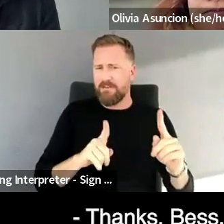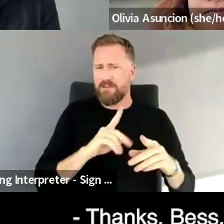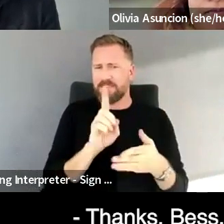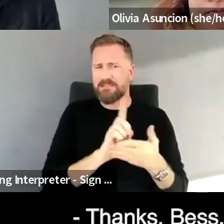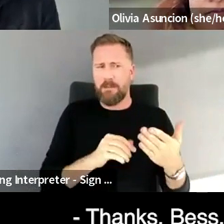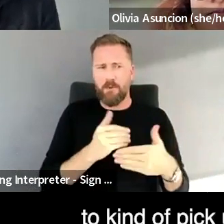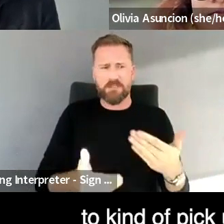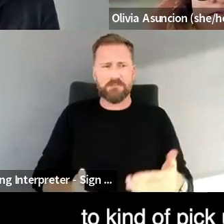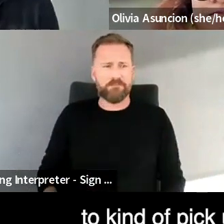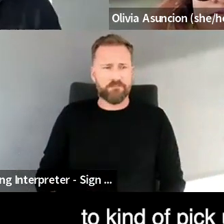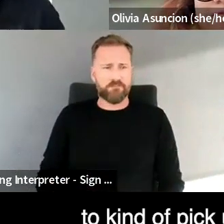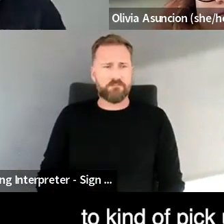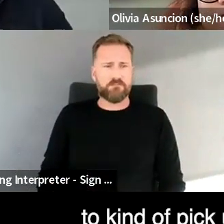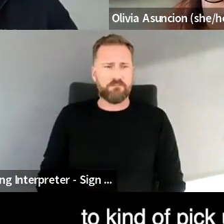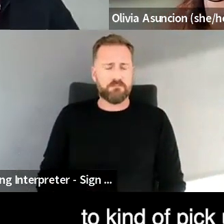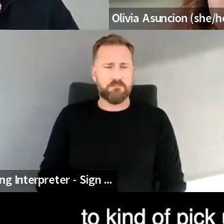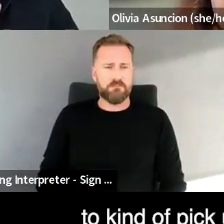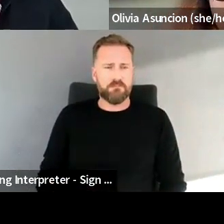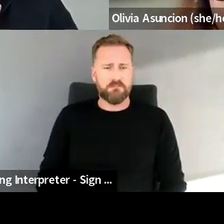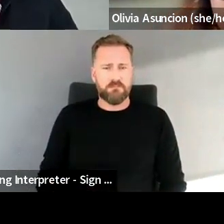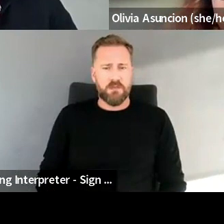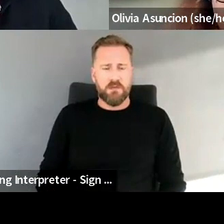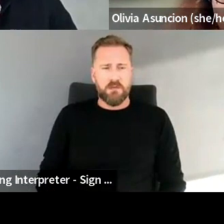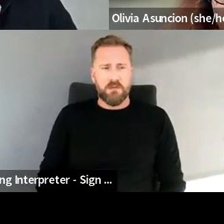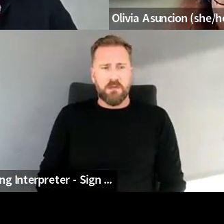Thanks, Bess. I'm more than happy to kind of pick up on this for a start.